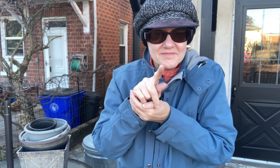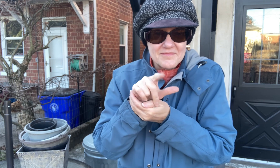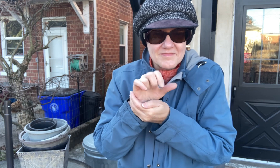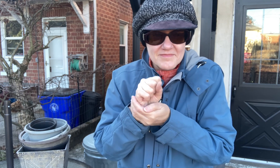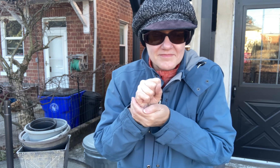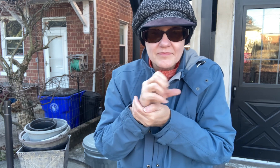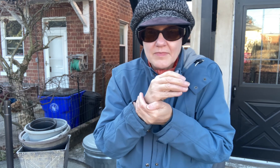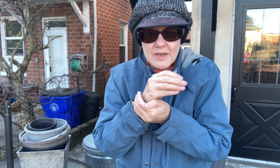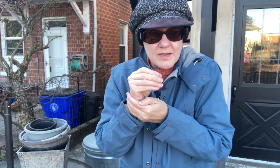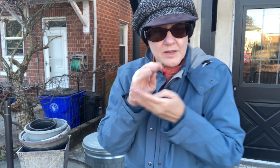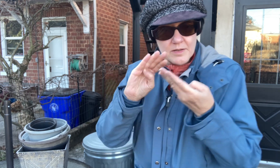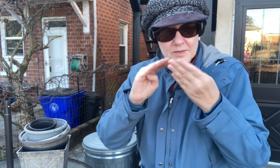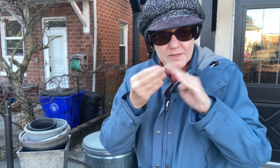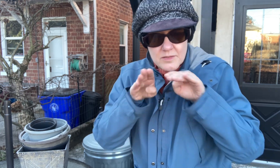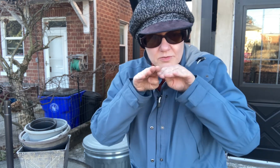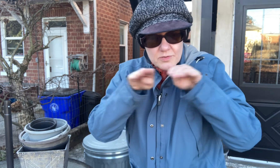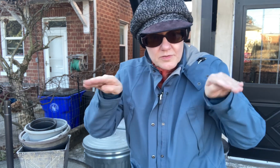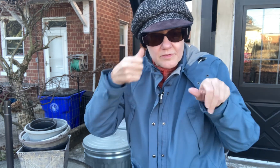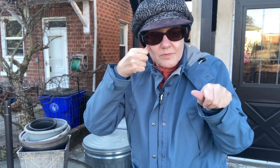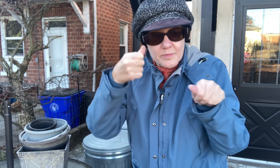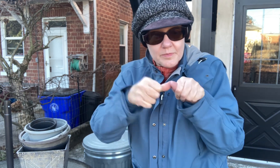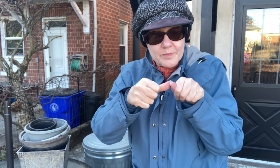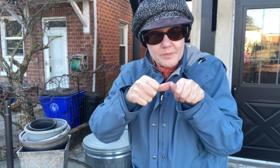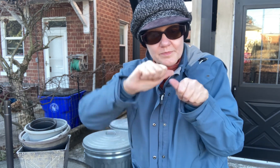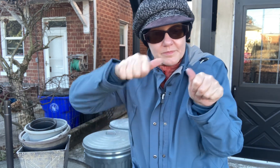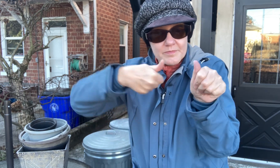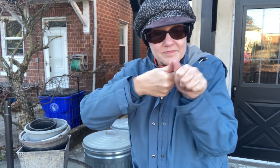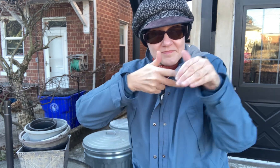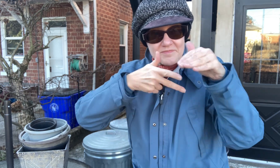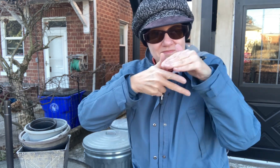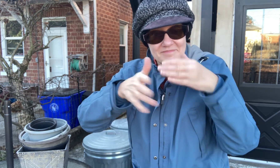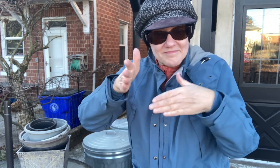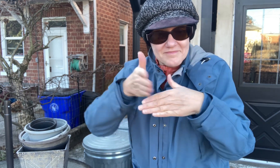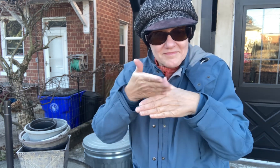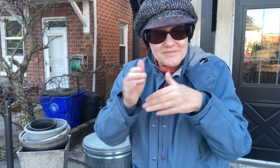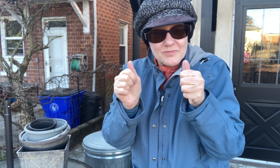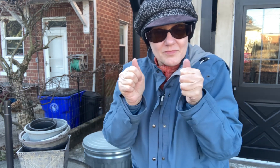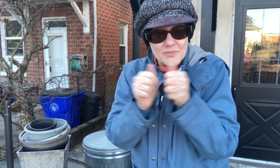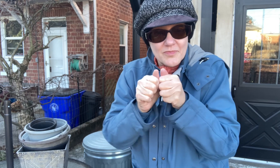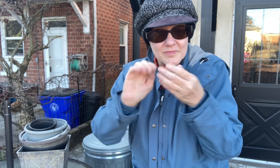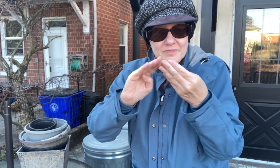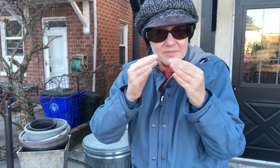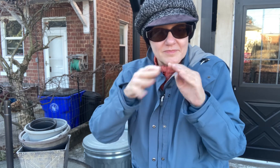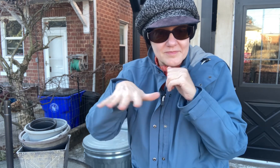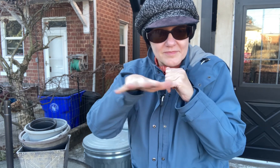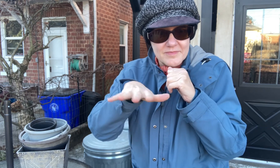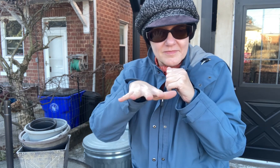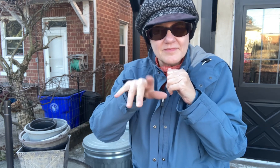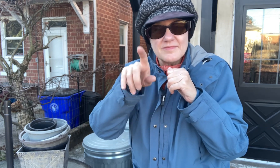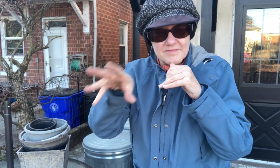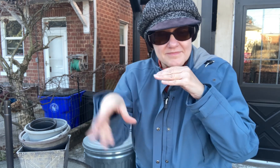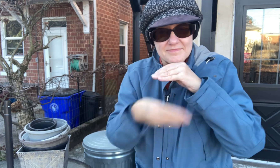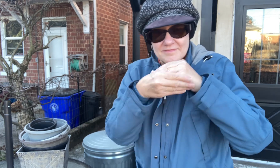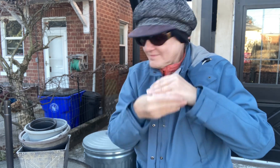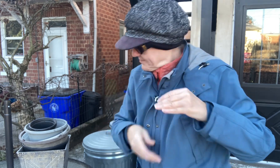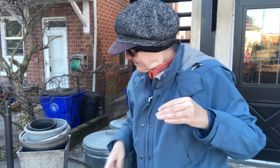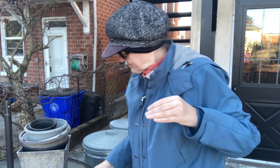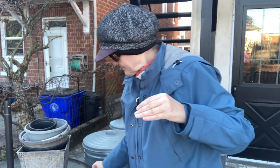but we can collect our supplies and remember that community shelf behind the garage i have some